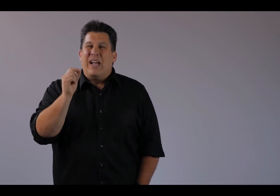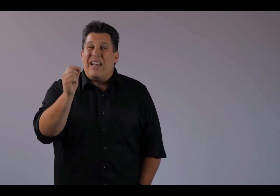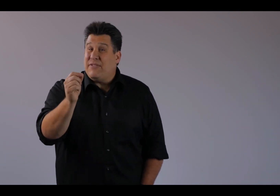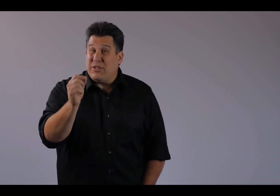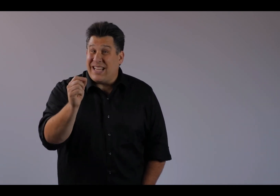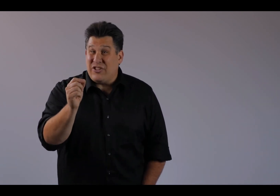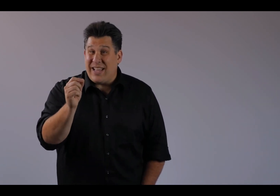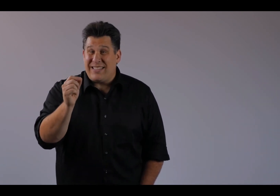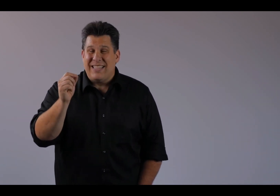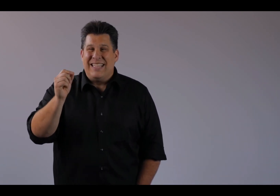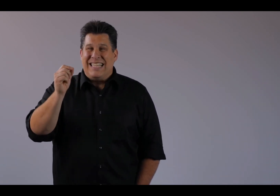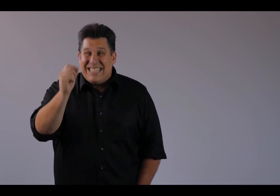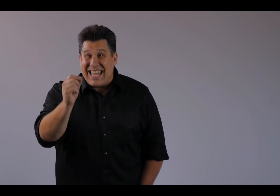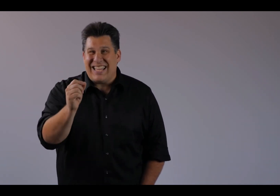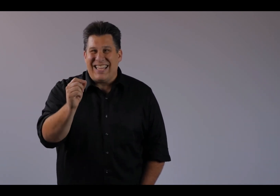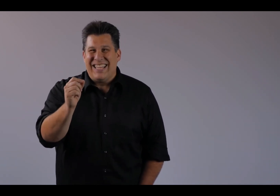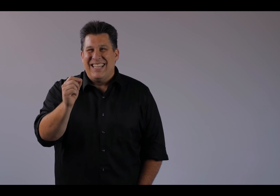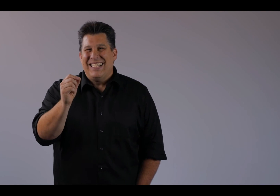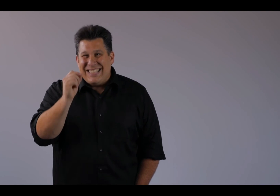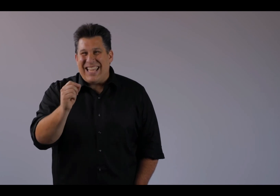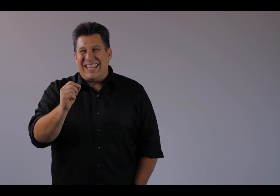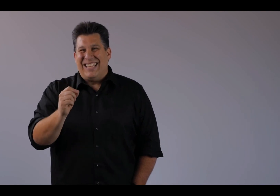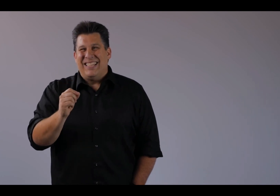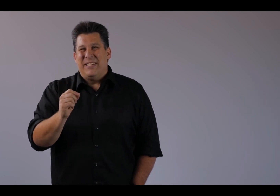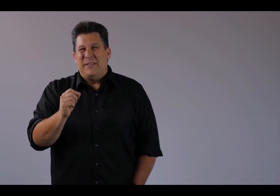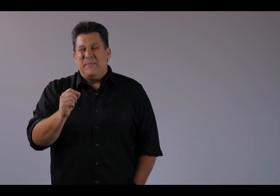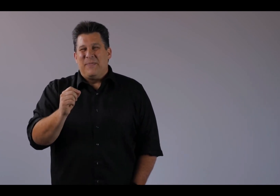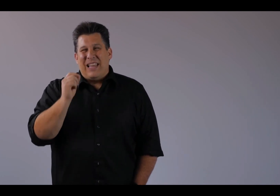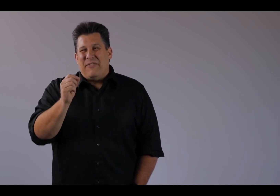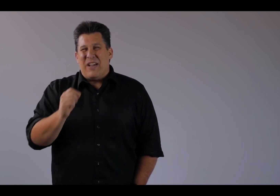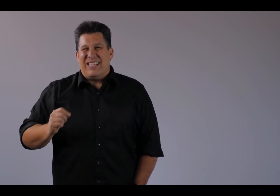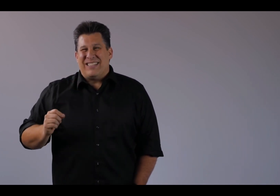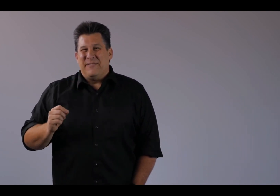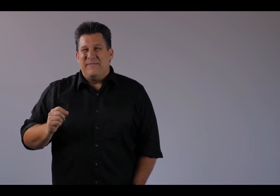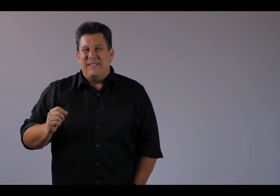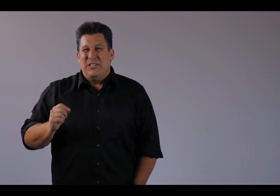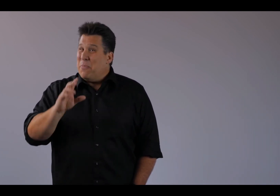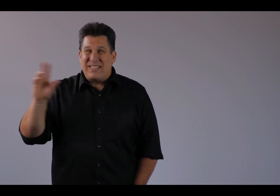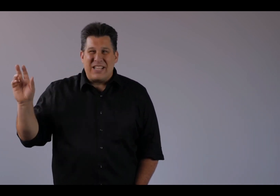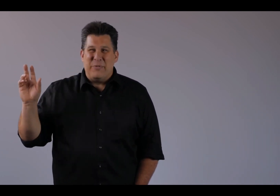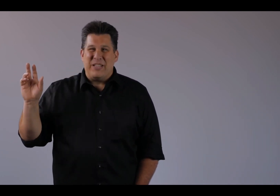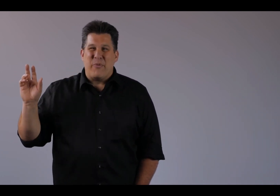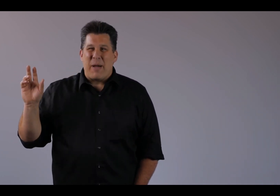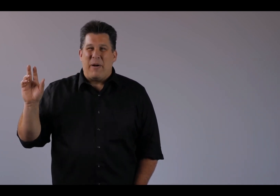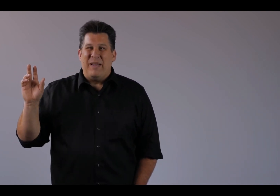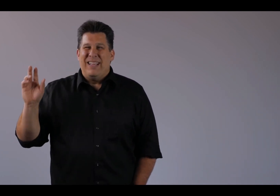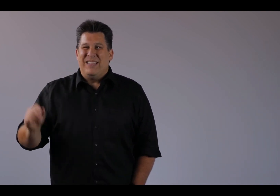God gives you a second chance, take it. Take it. I love you guys. Don't miss next week as we wrap up this